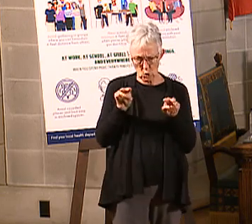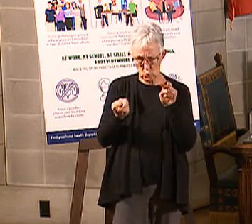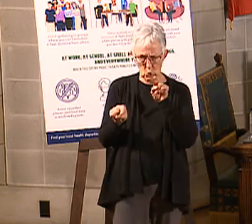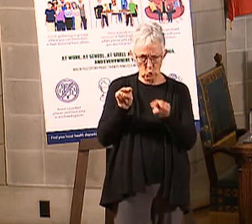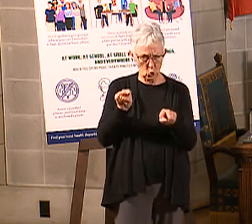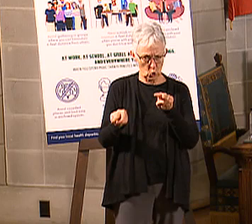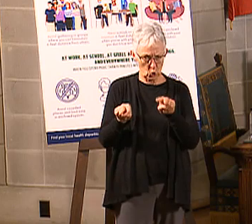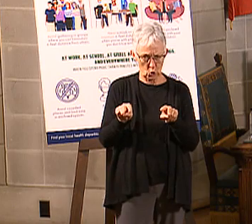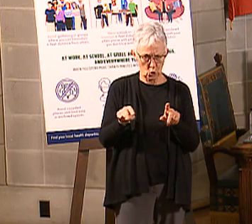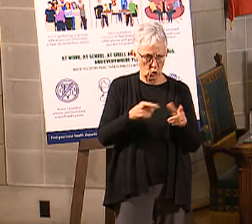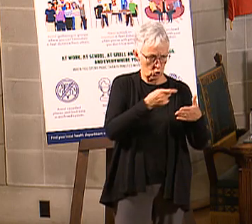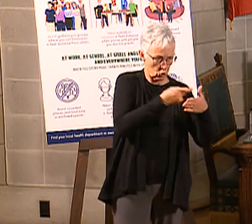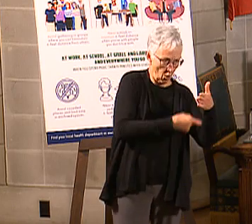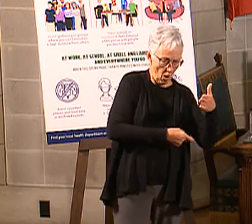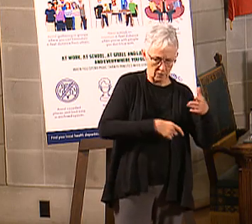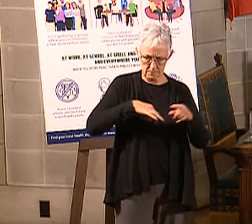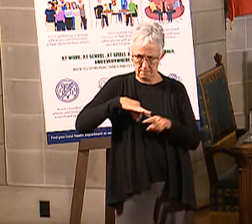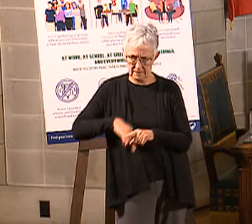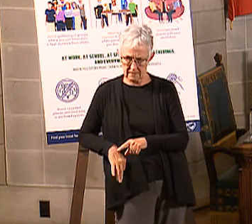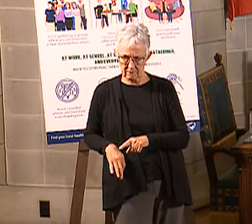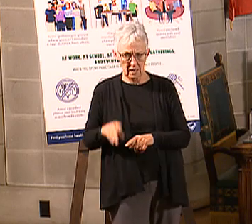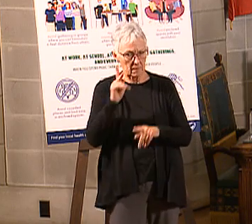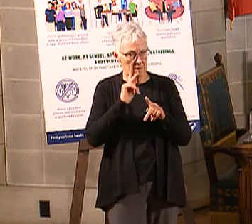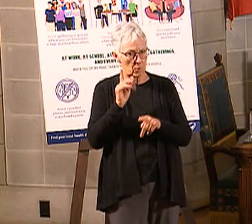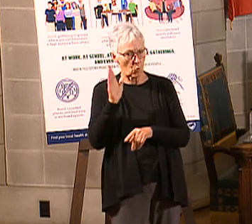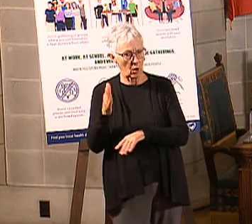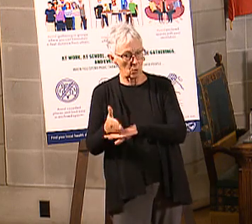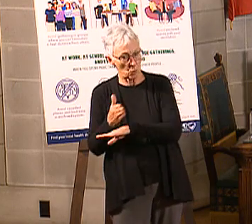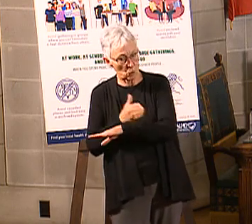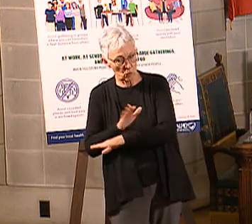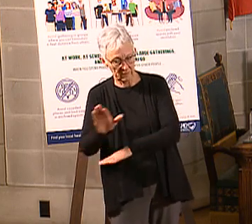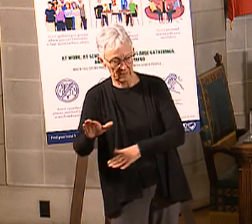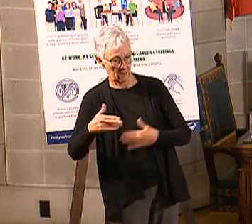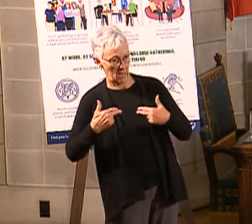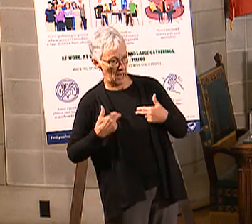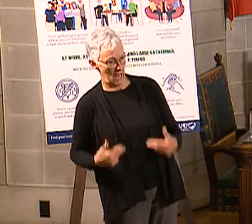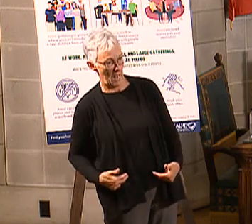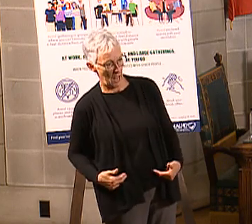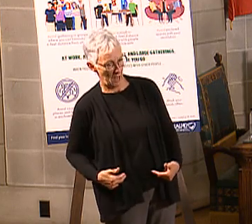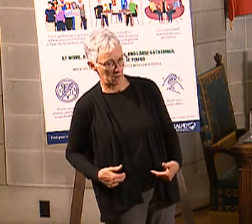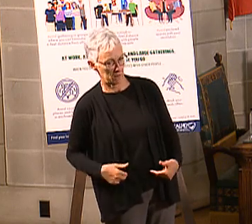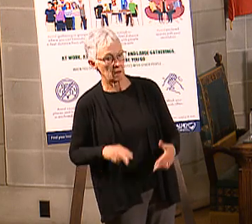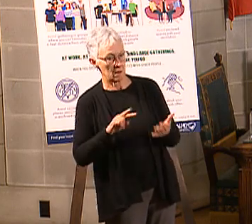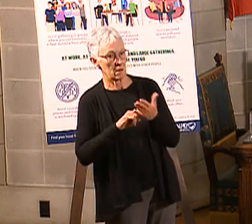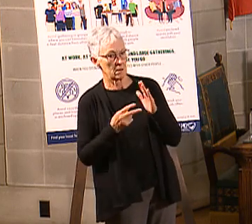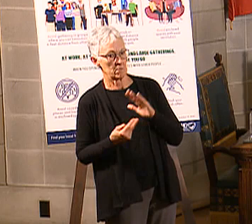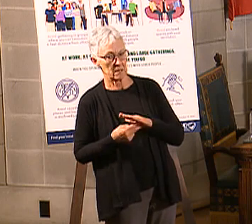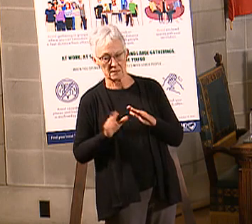the people will get more benefit out of the wellness aspect, will offset the cost for us doing the additional verification.